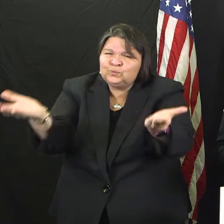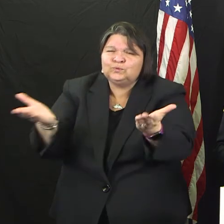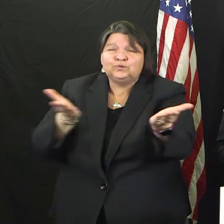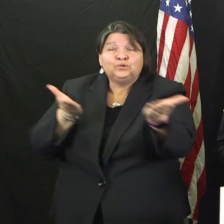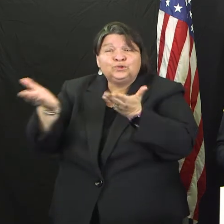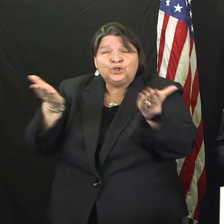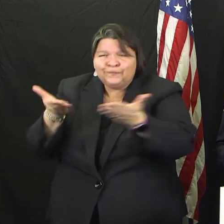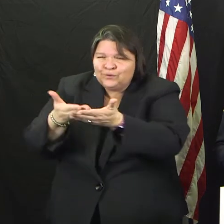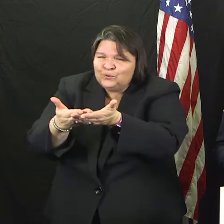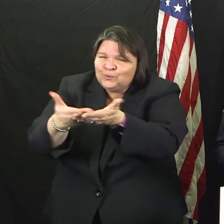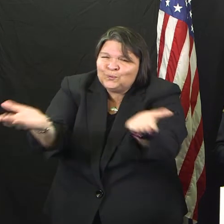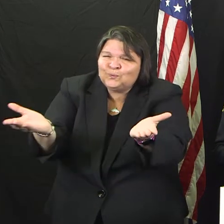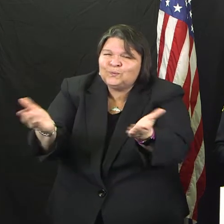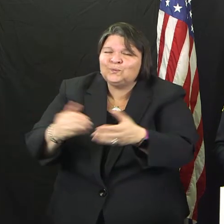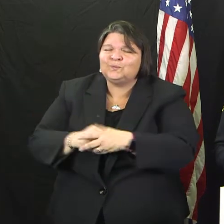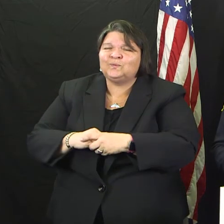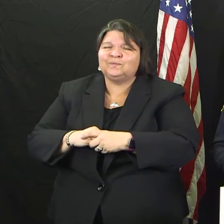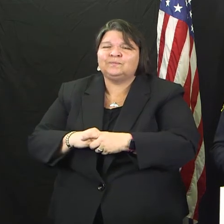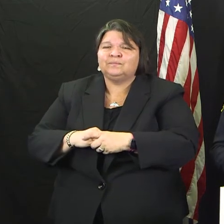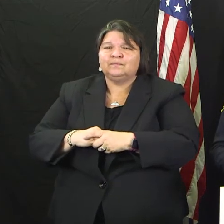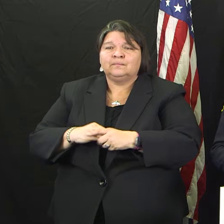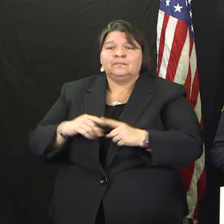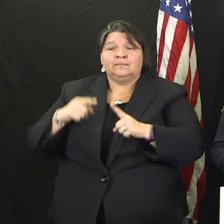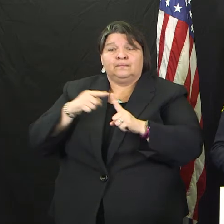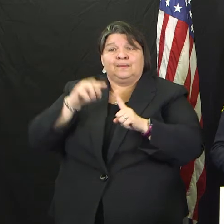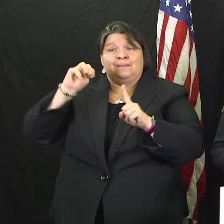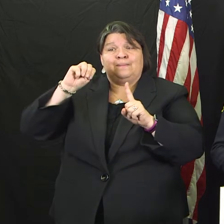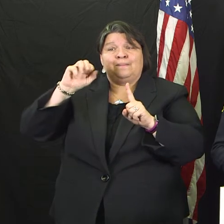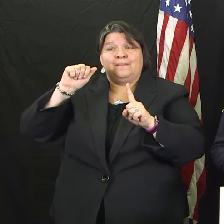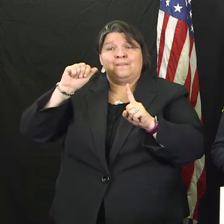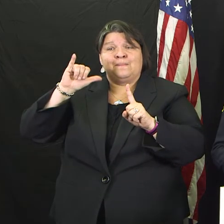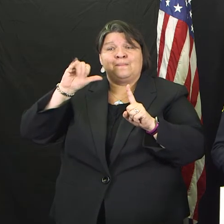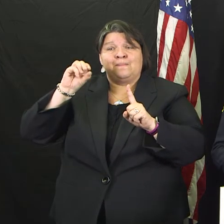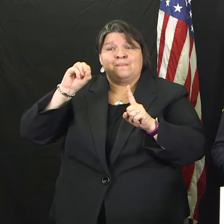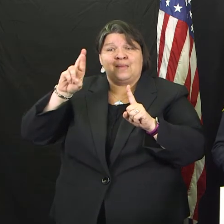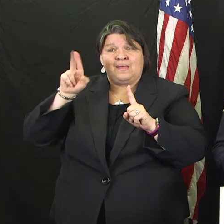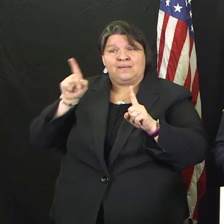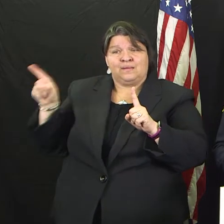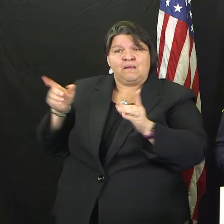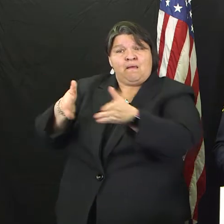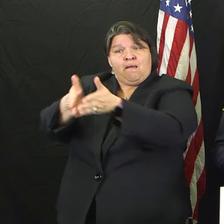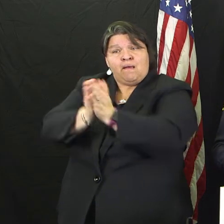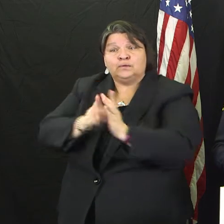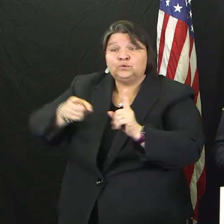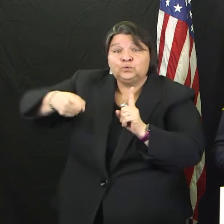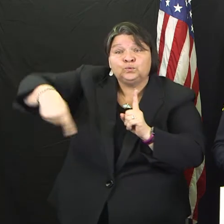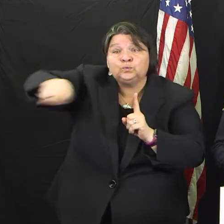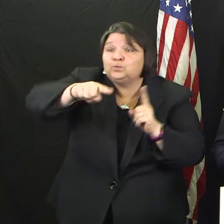The mayor has asked that everybody stay home. That's the best thing we can do.